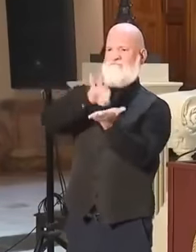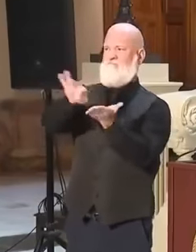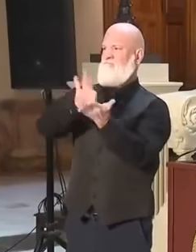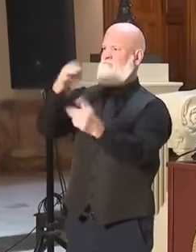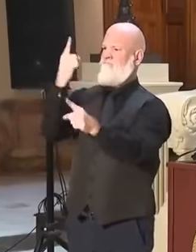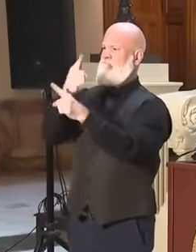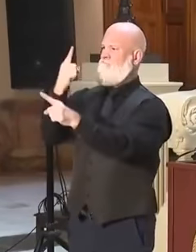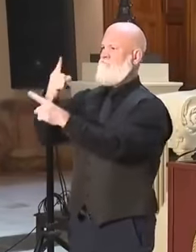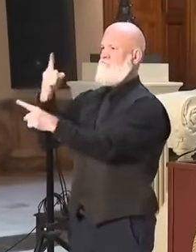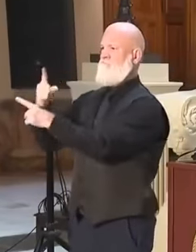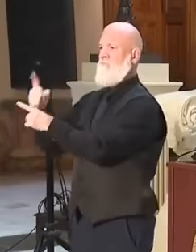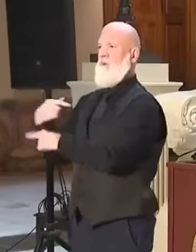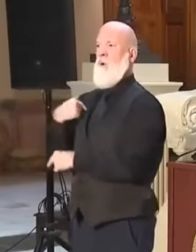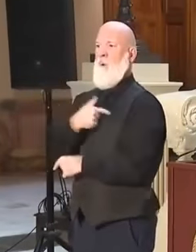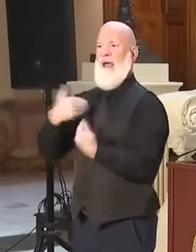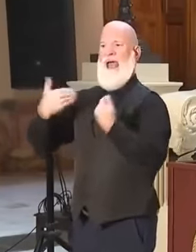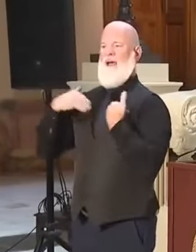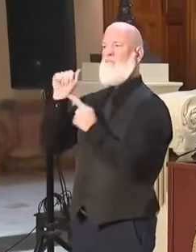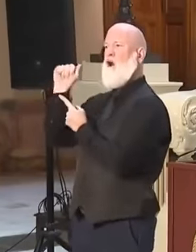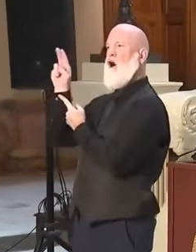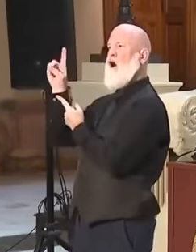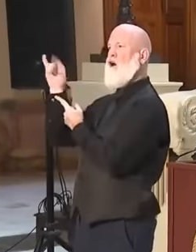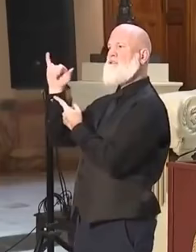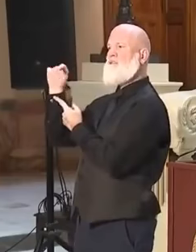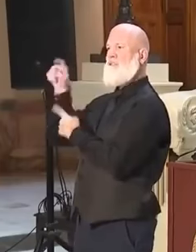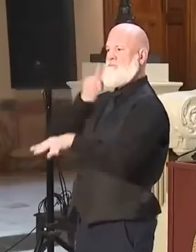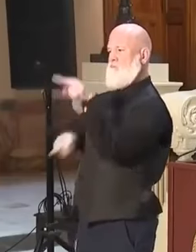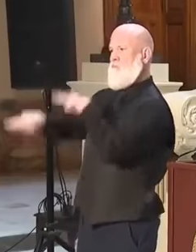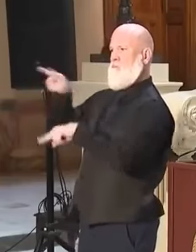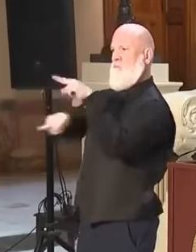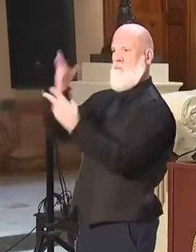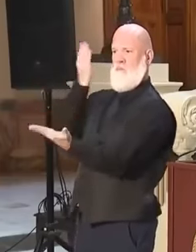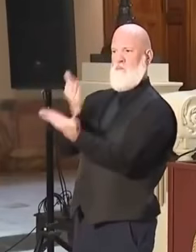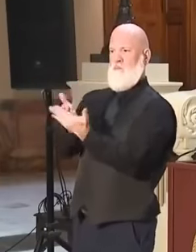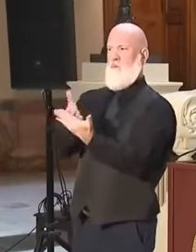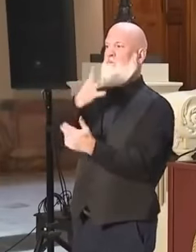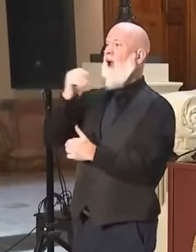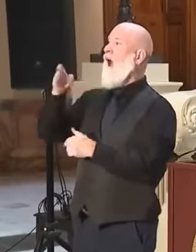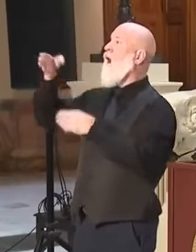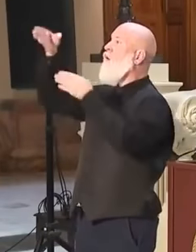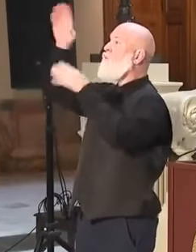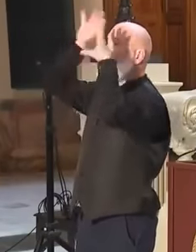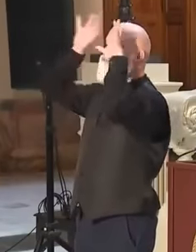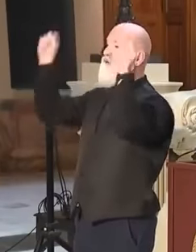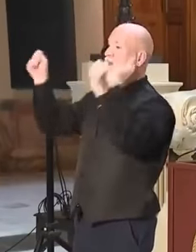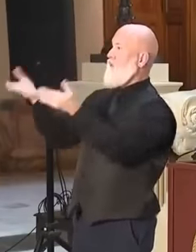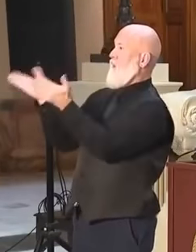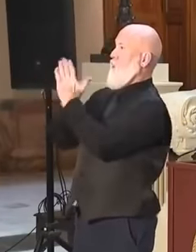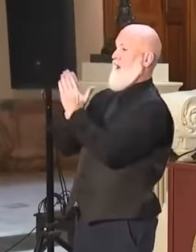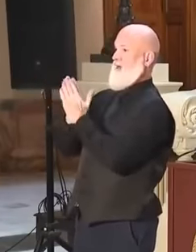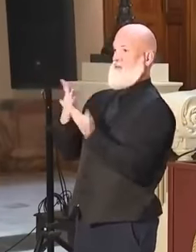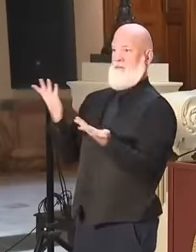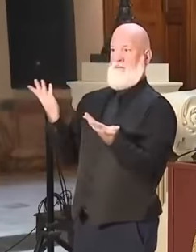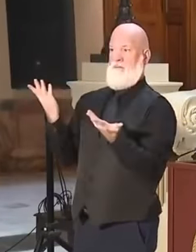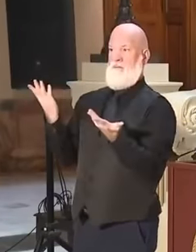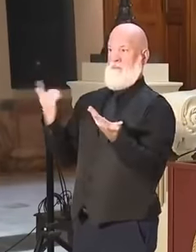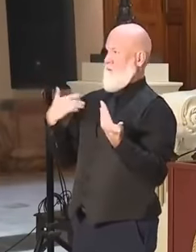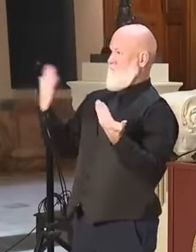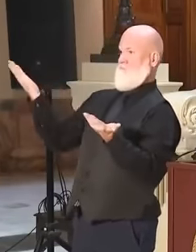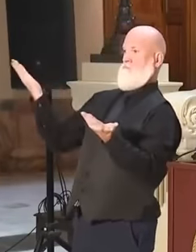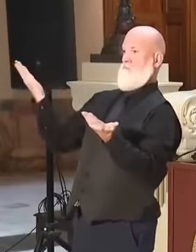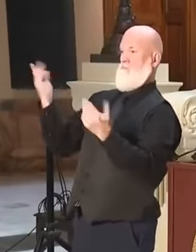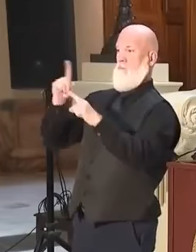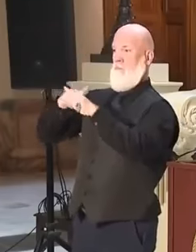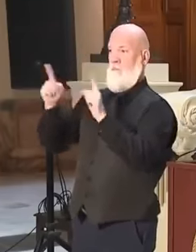prove it and it looks like more than likely the president will ask for a recount to reaffirm that. But on the front